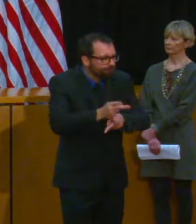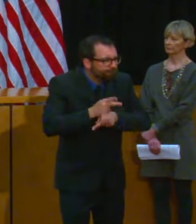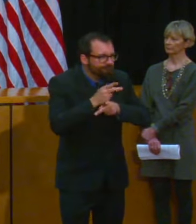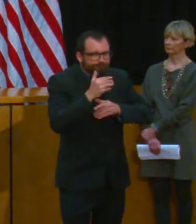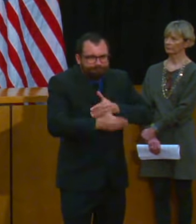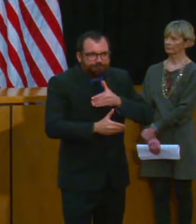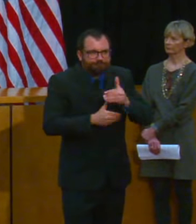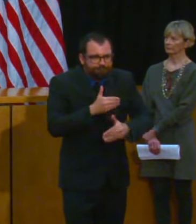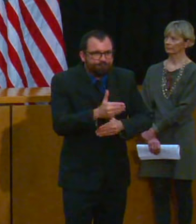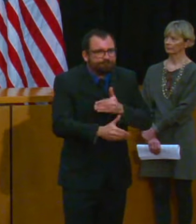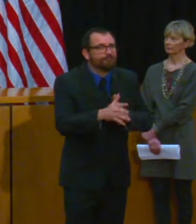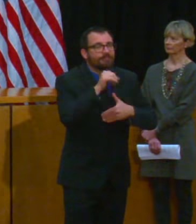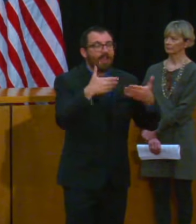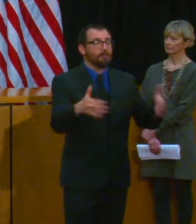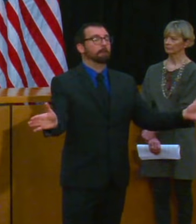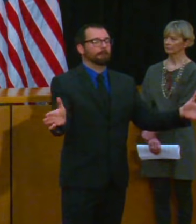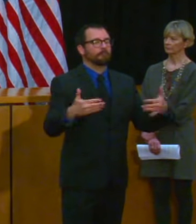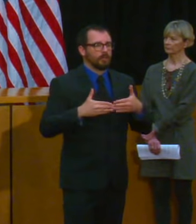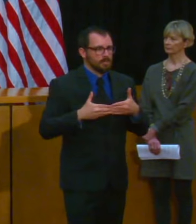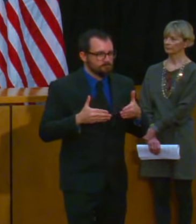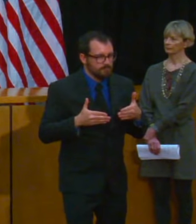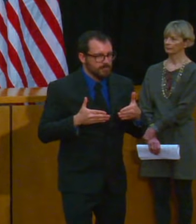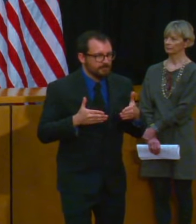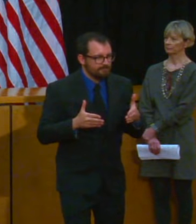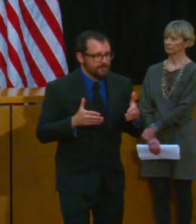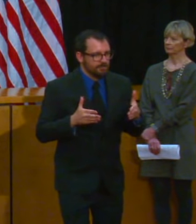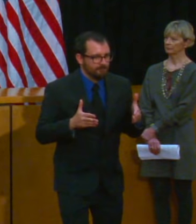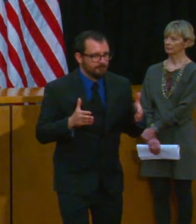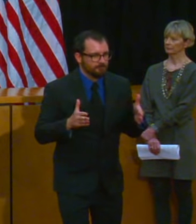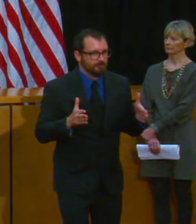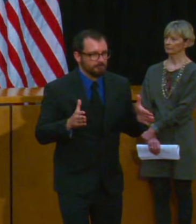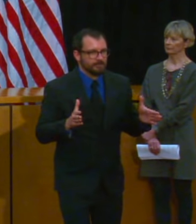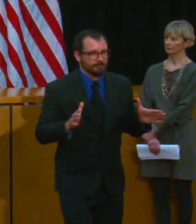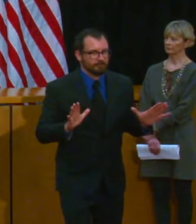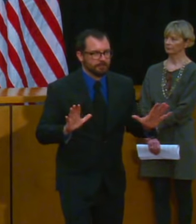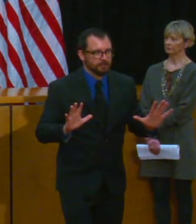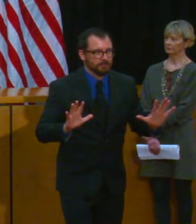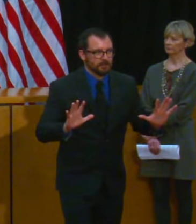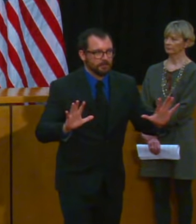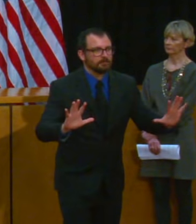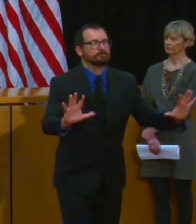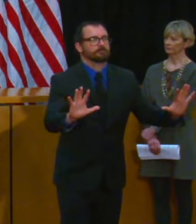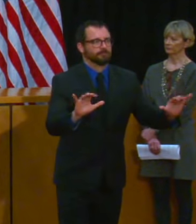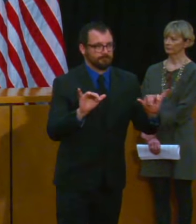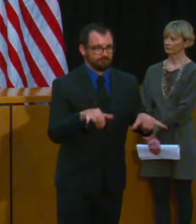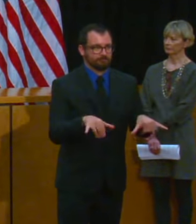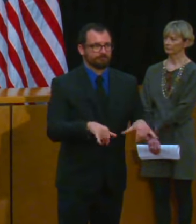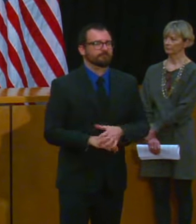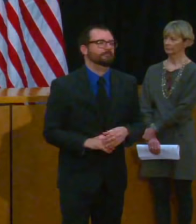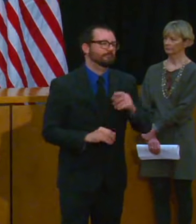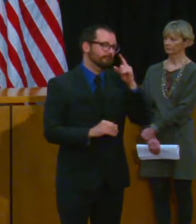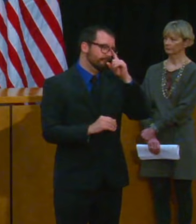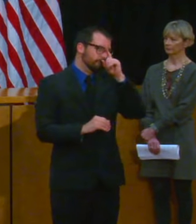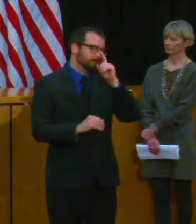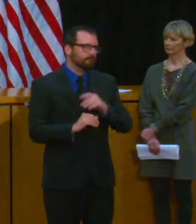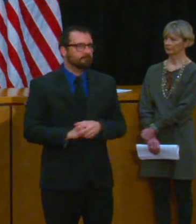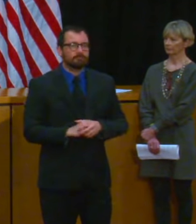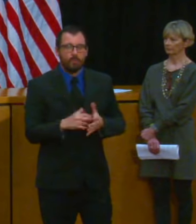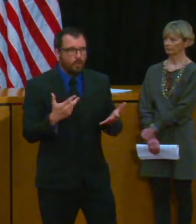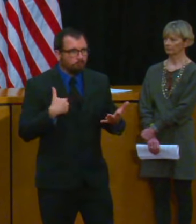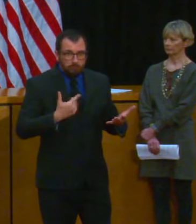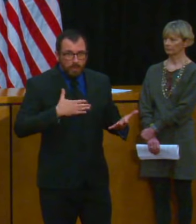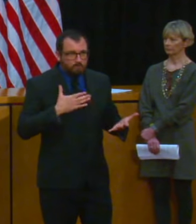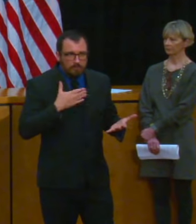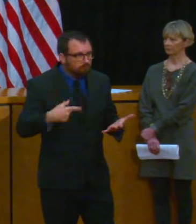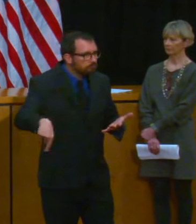stepping up reaching out and seeking to engage with the advisory board on what some of their ideas and proposals are with respect